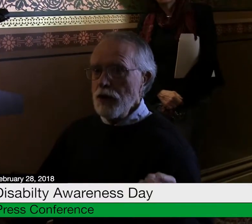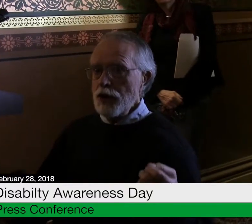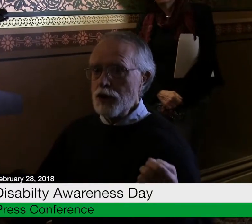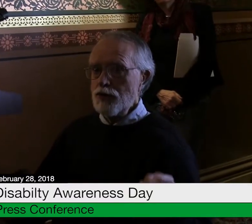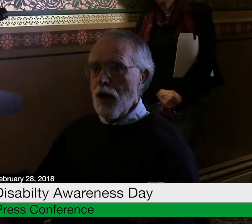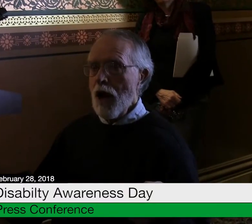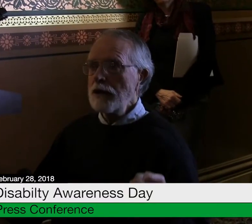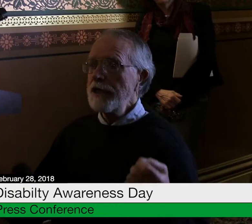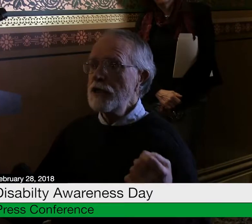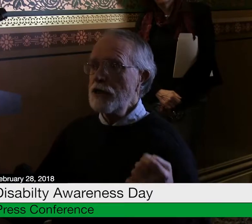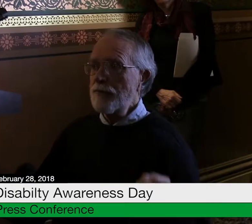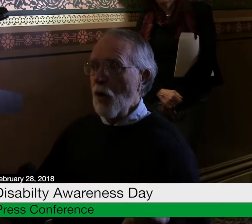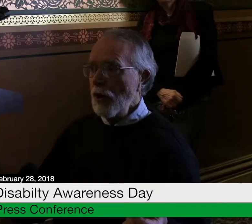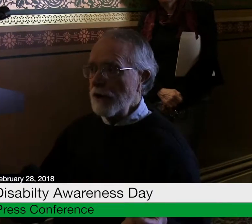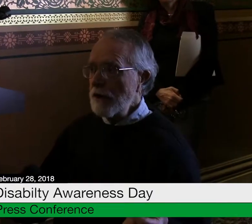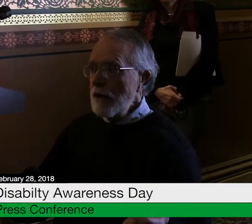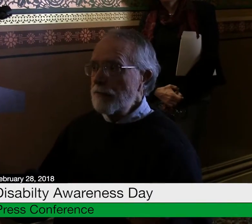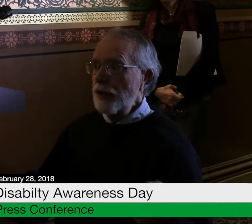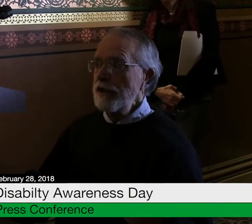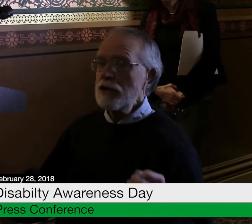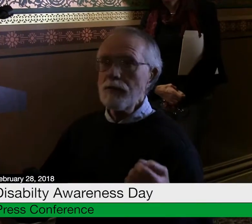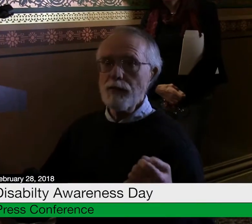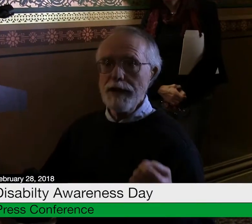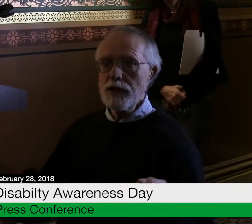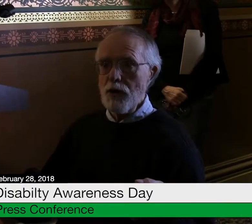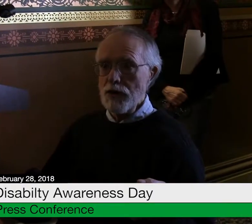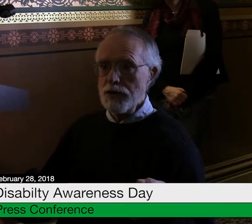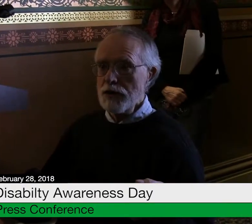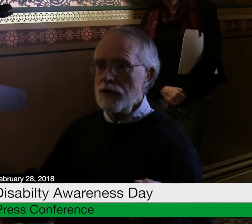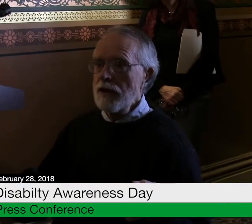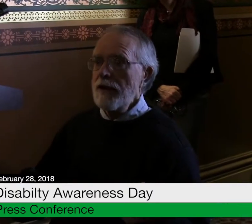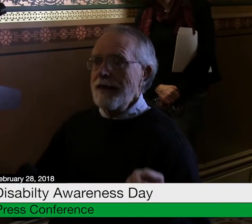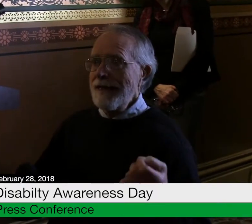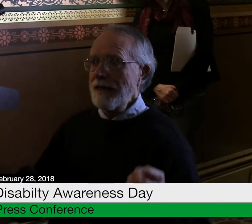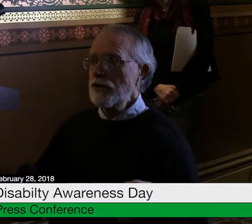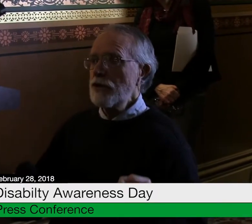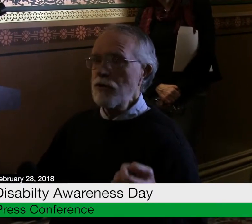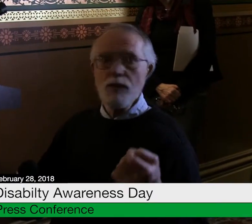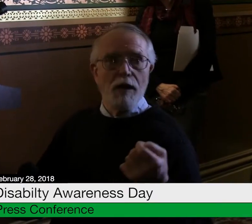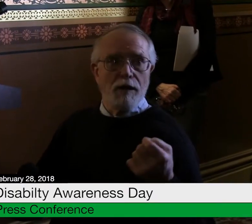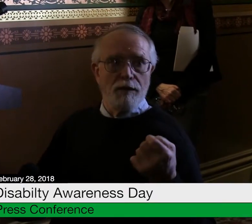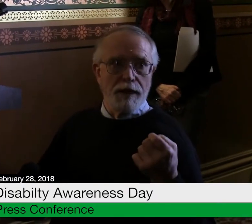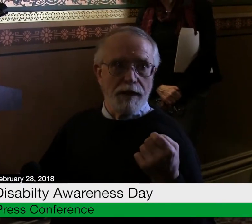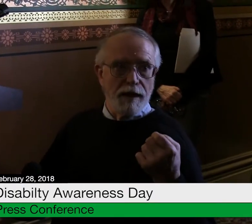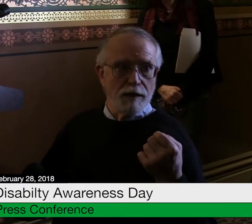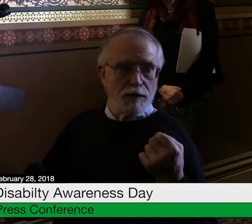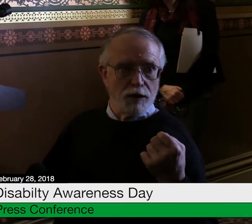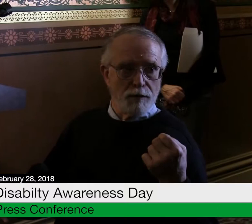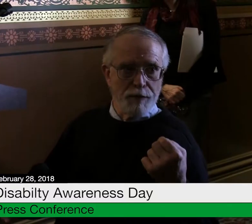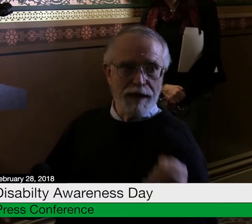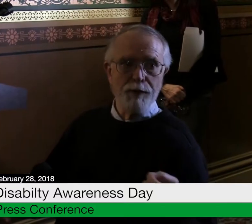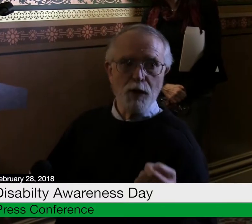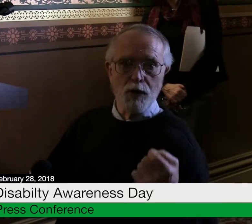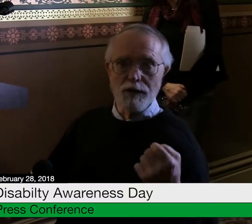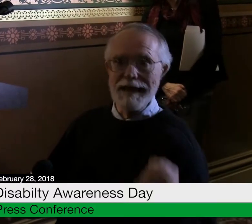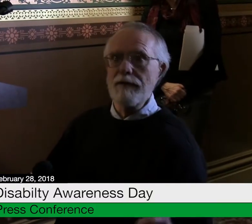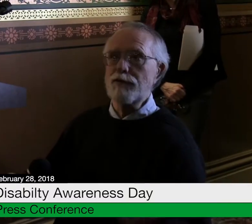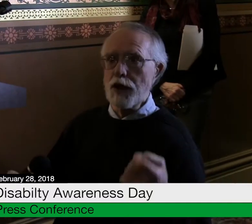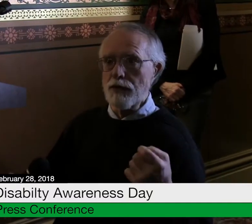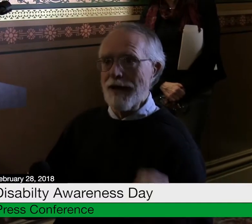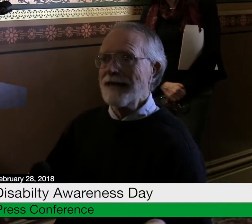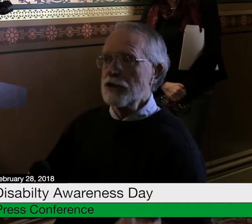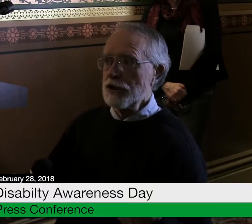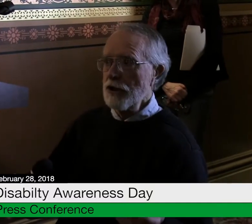strongly supported putting some resources into the people who